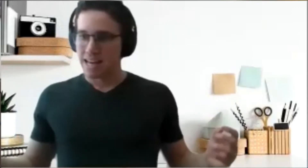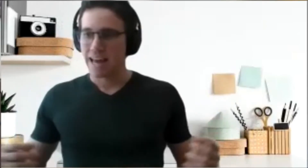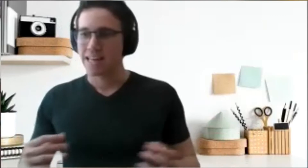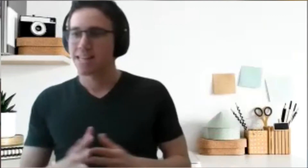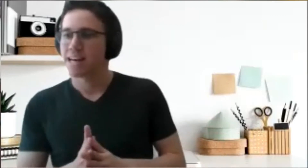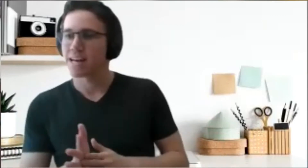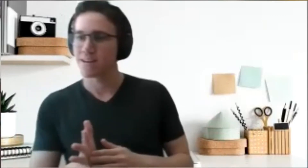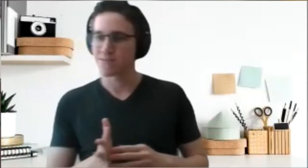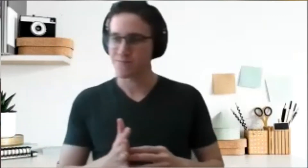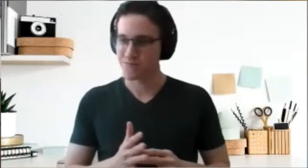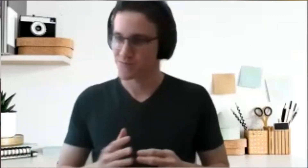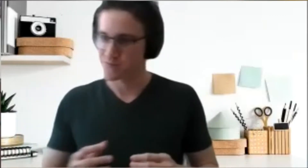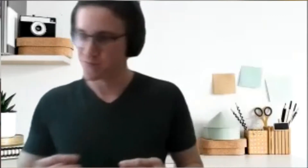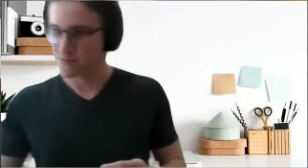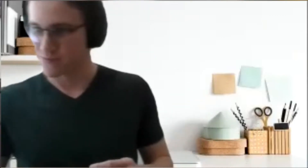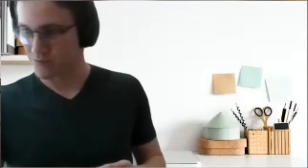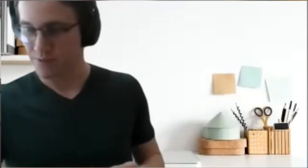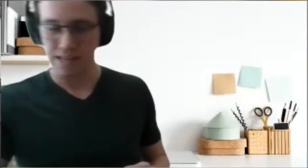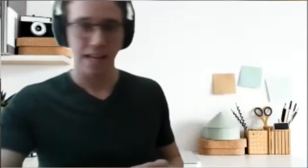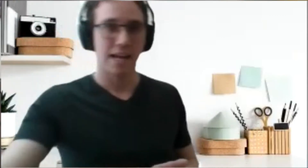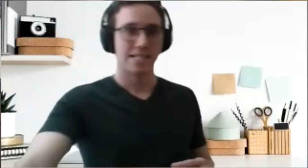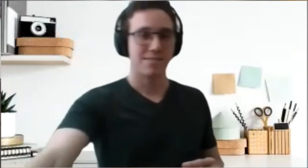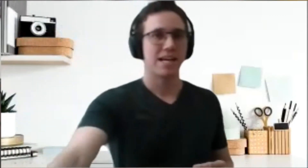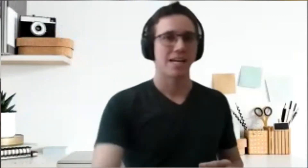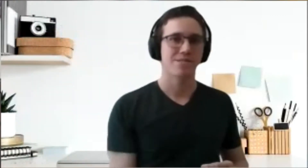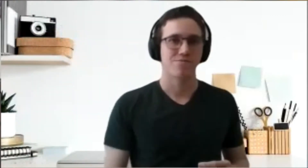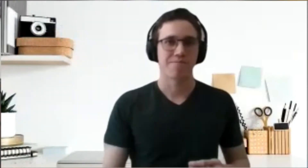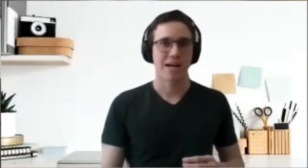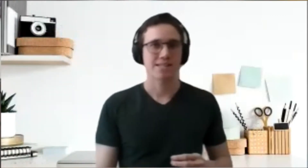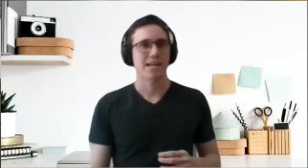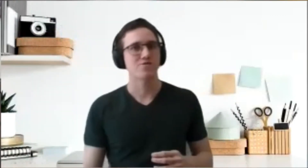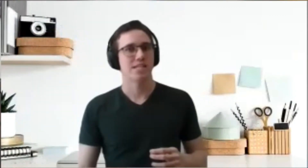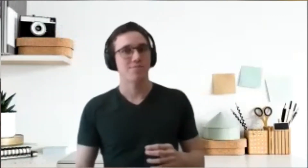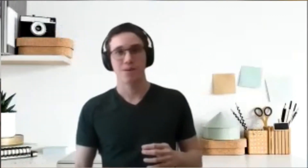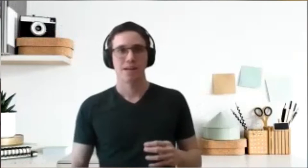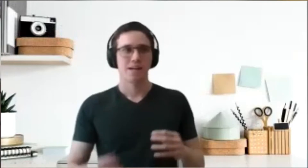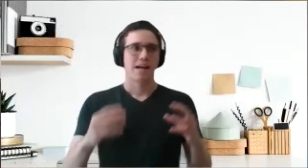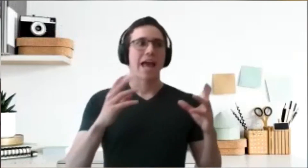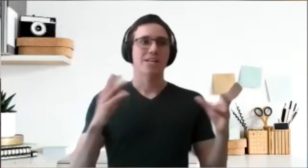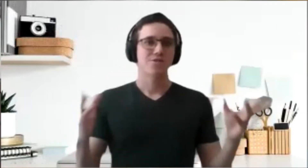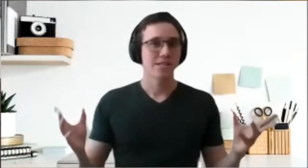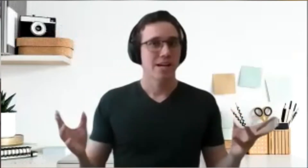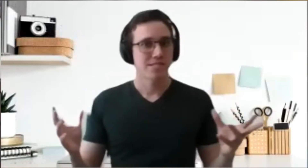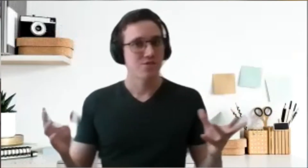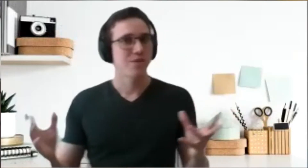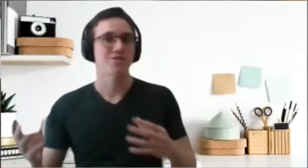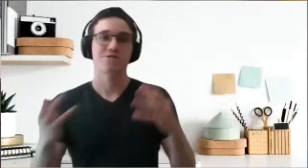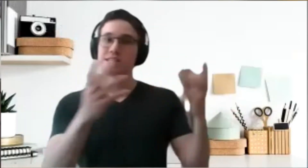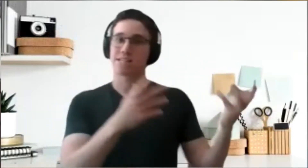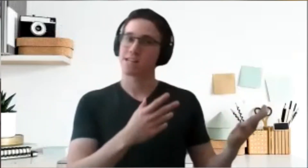And sometimes we might get to some extraordinary situations like the